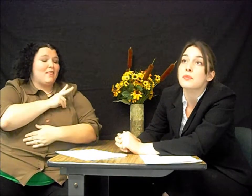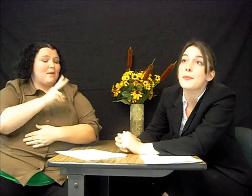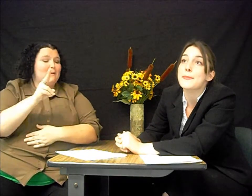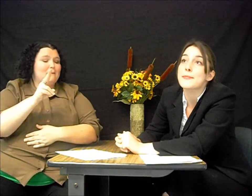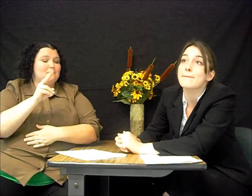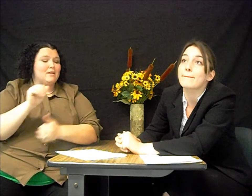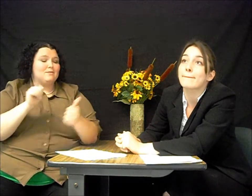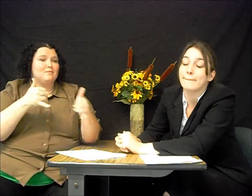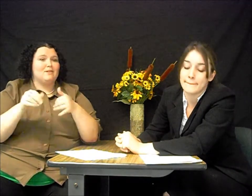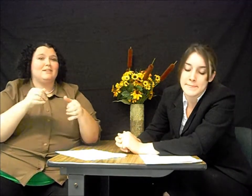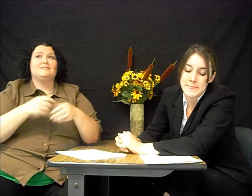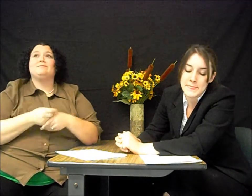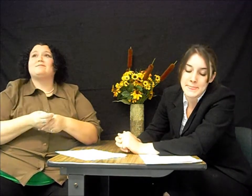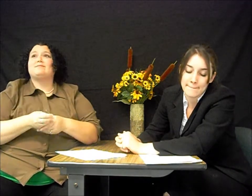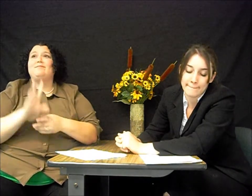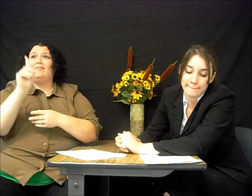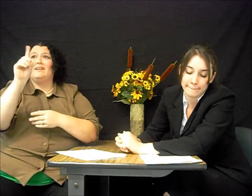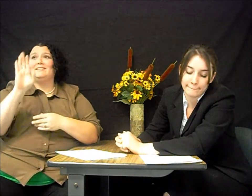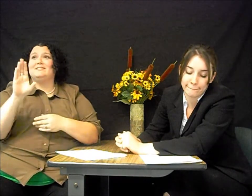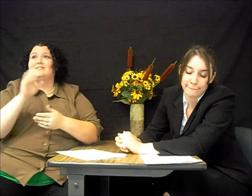the Peace Party here in D.C. Peace.